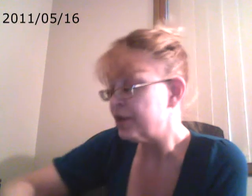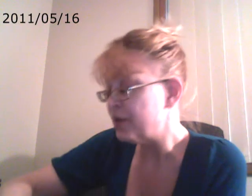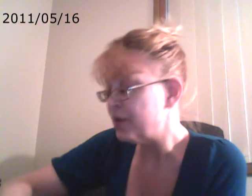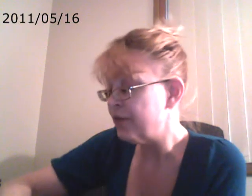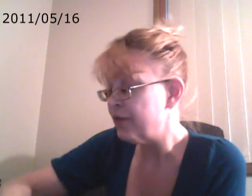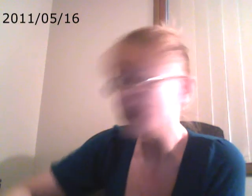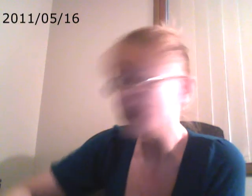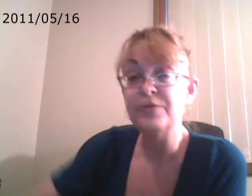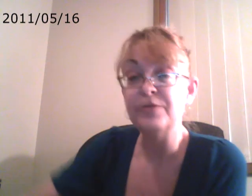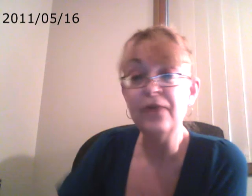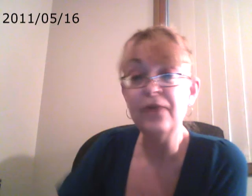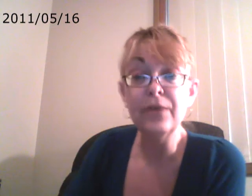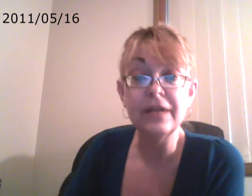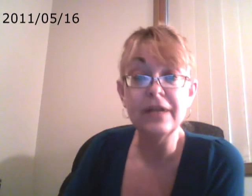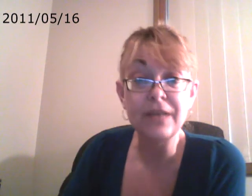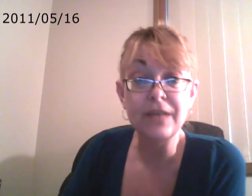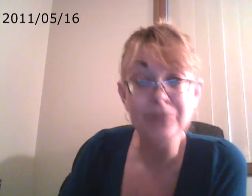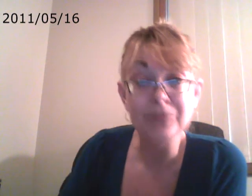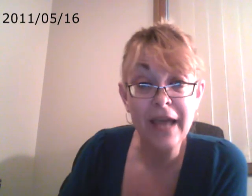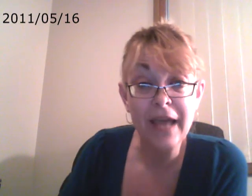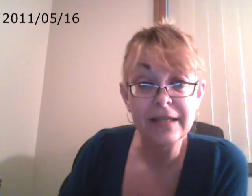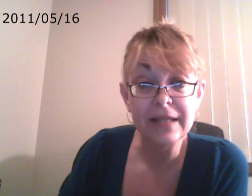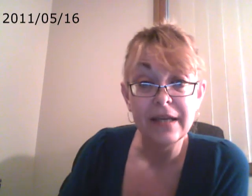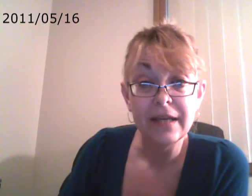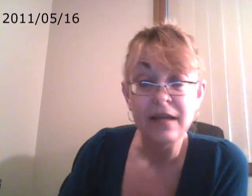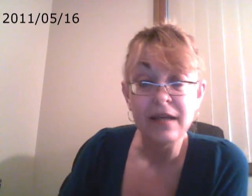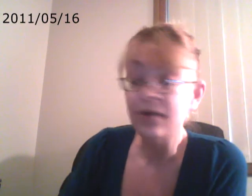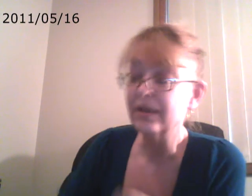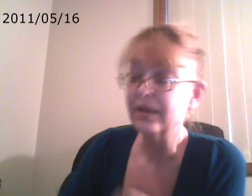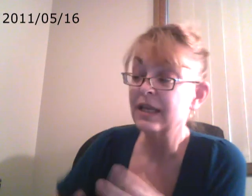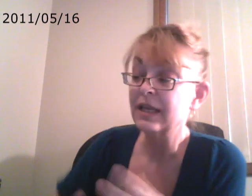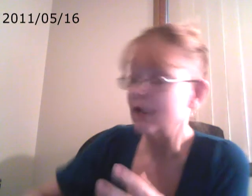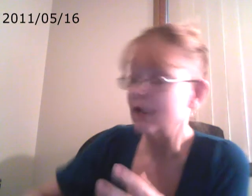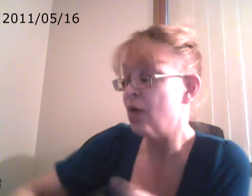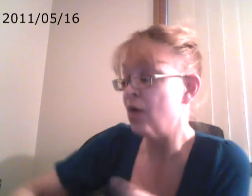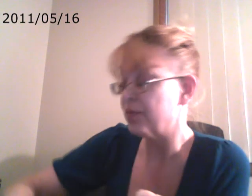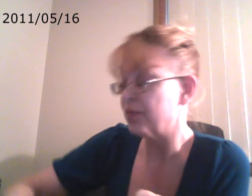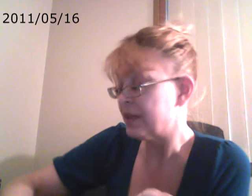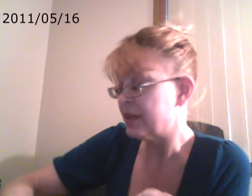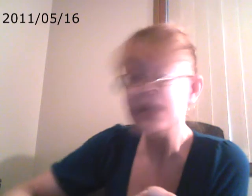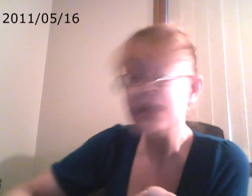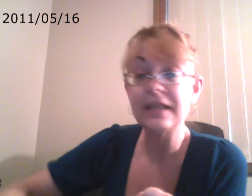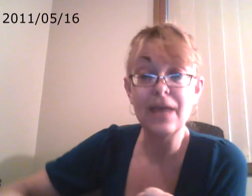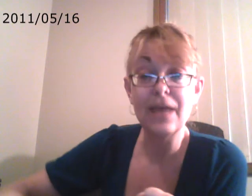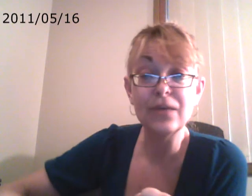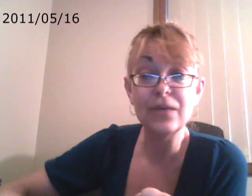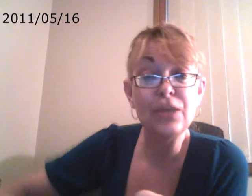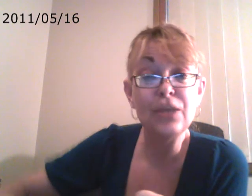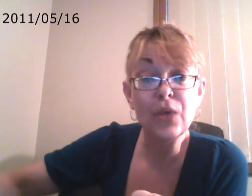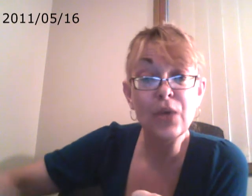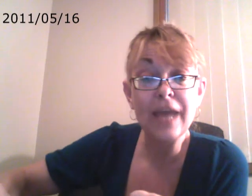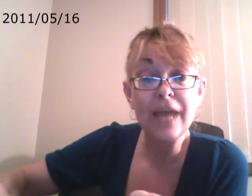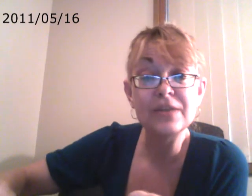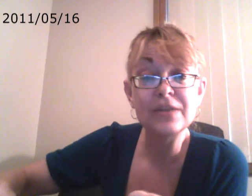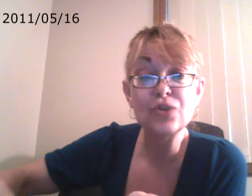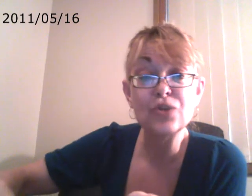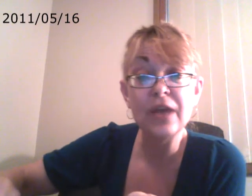24 hours before I realized I was mad. You know, oh, then it, I work, you work up to try and